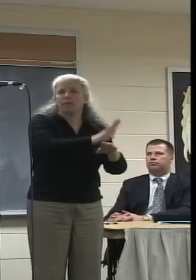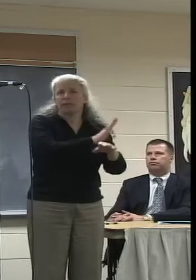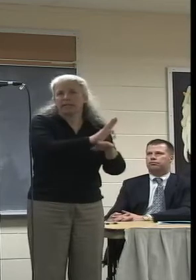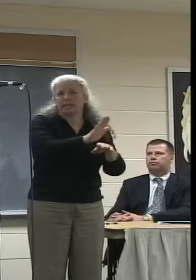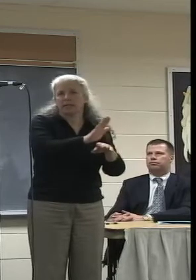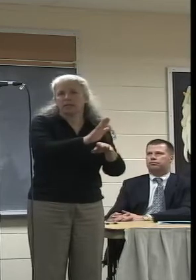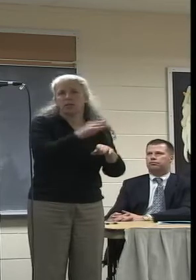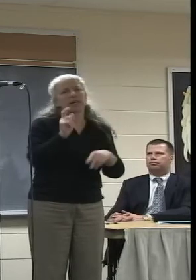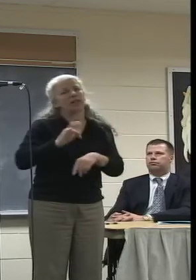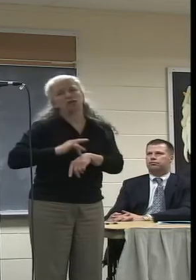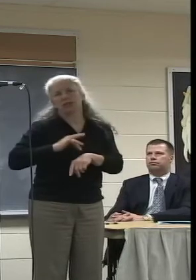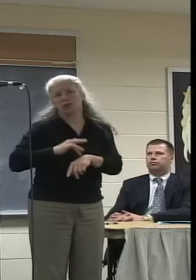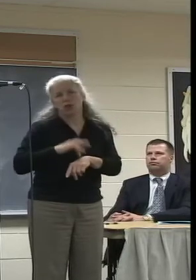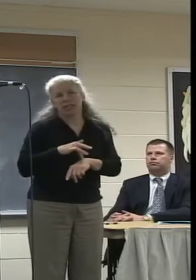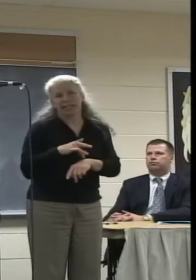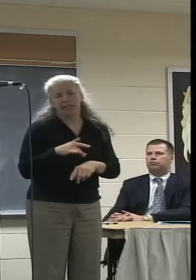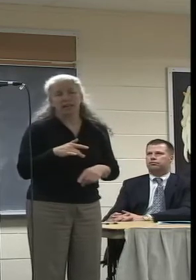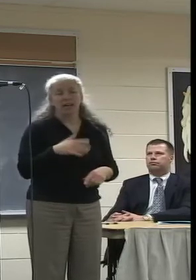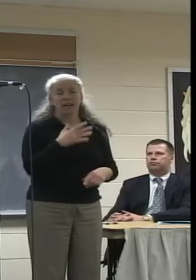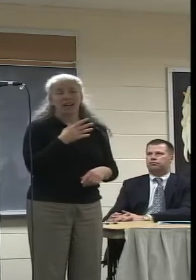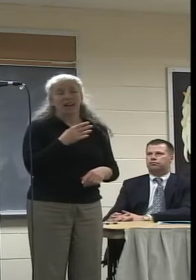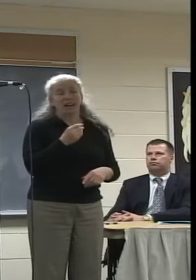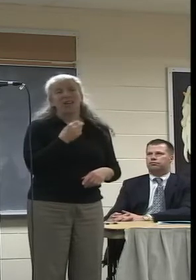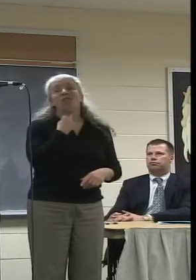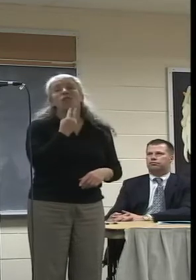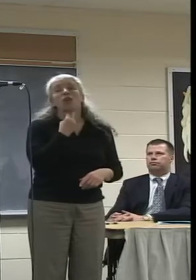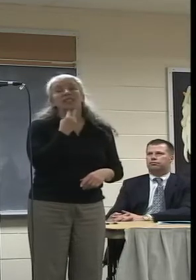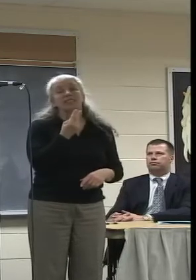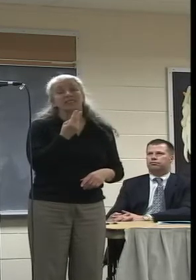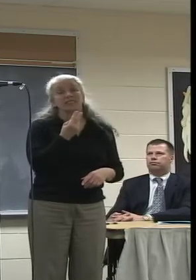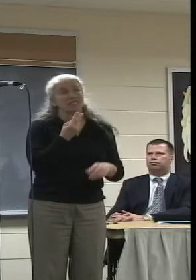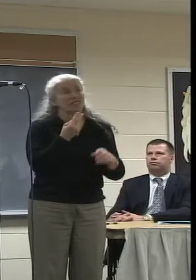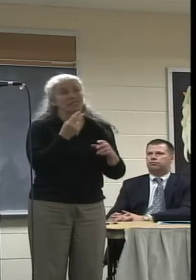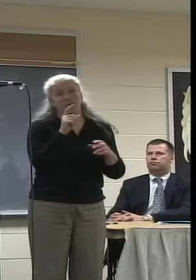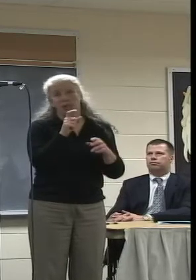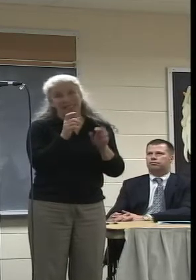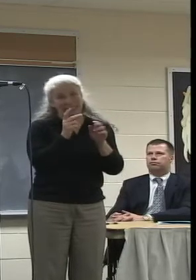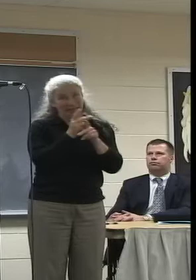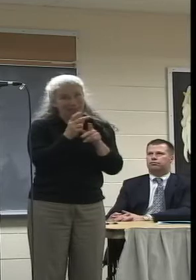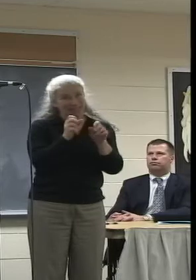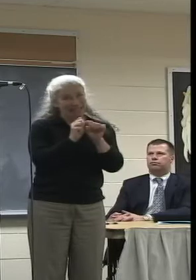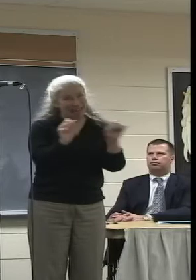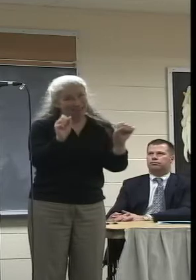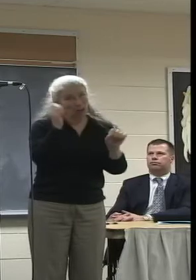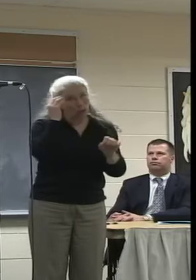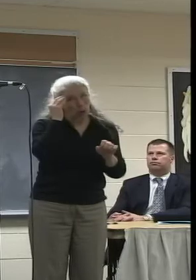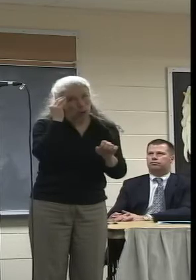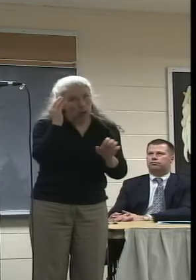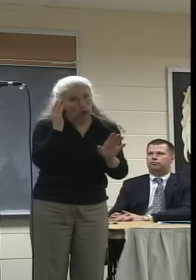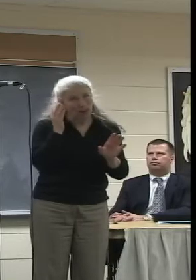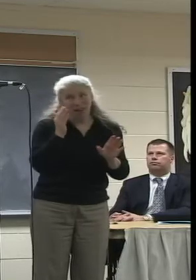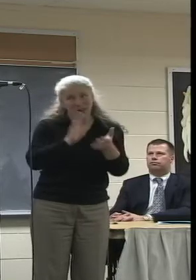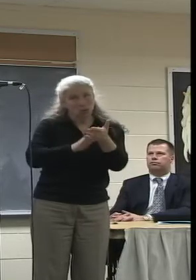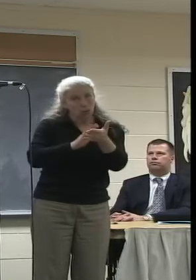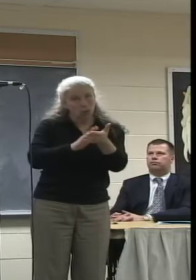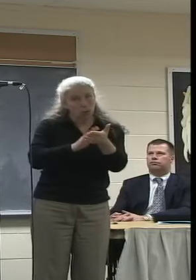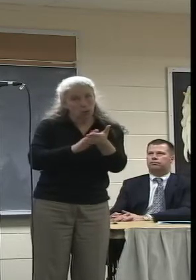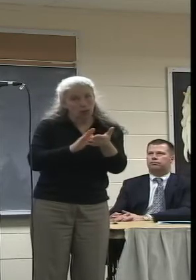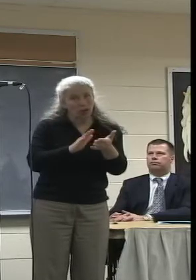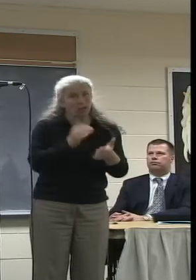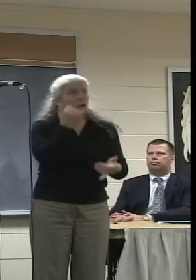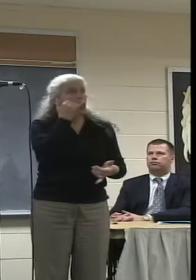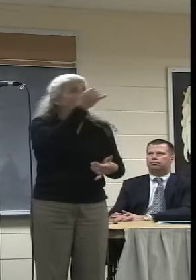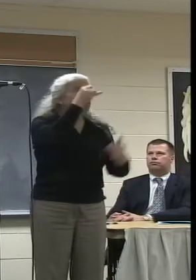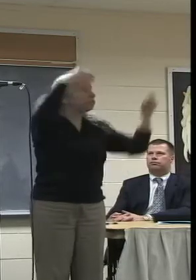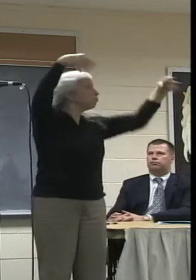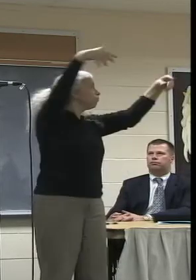course, with voice, safety is everything. As we see all the time on the news, safety in schools, having a phone system